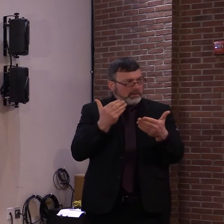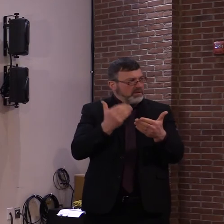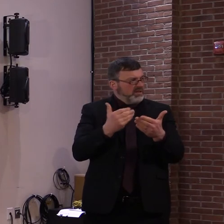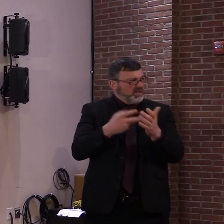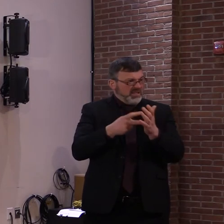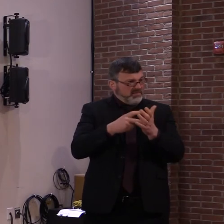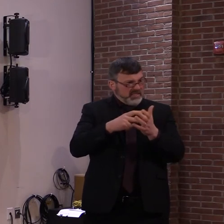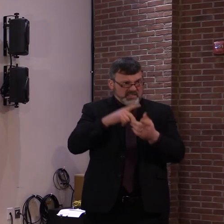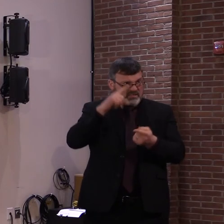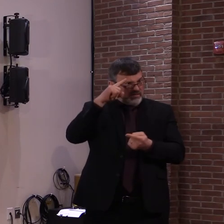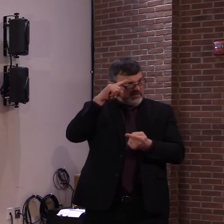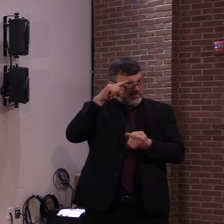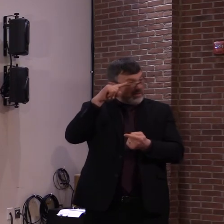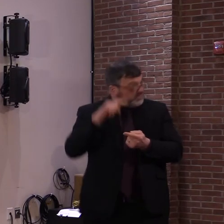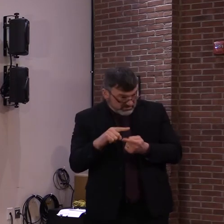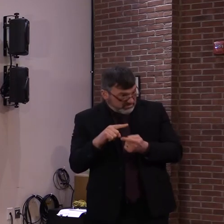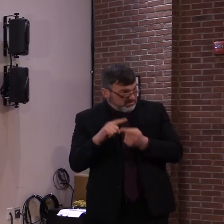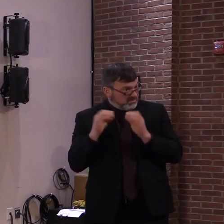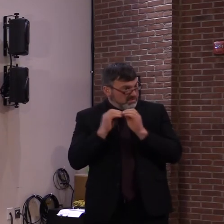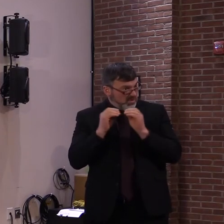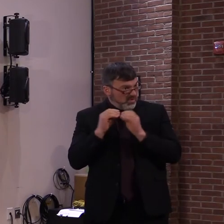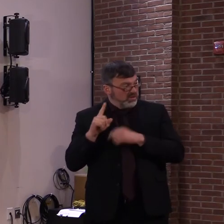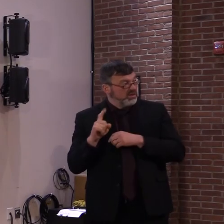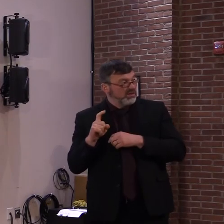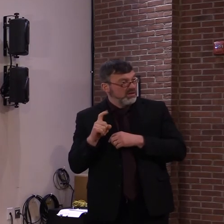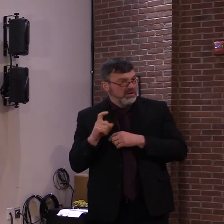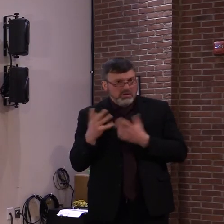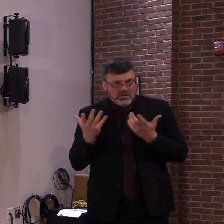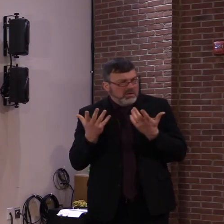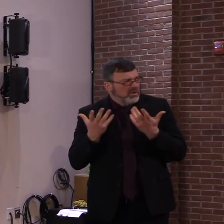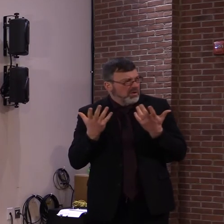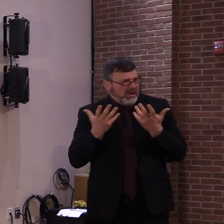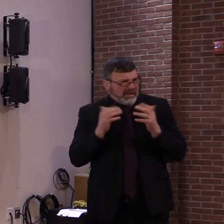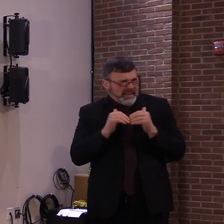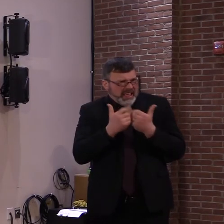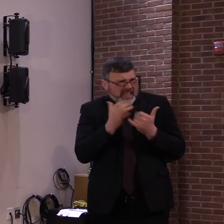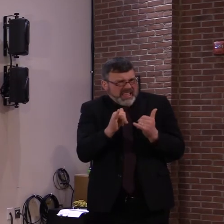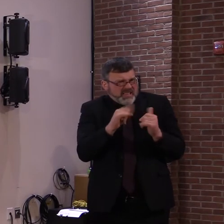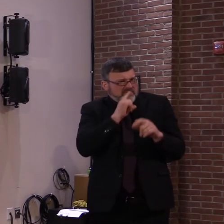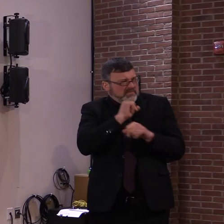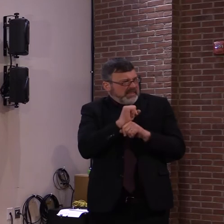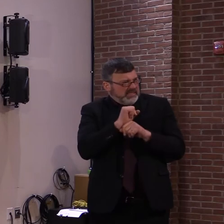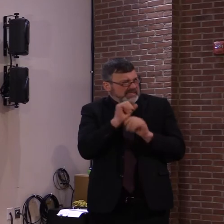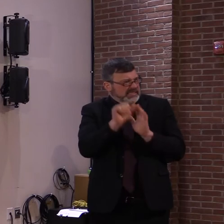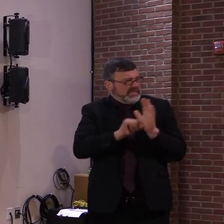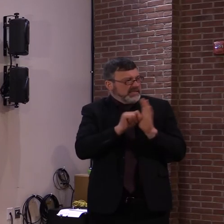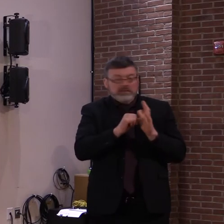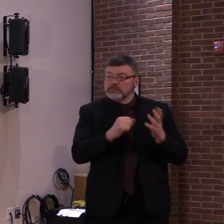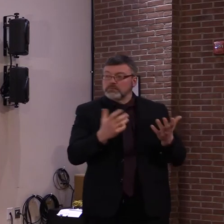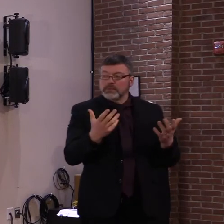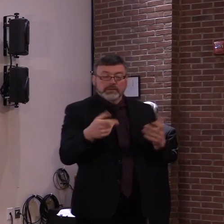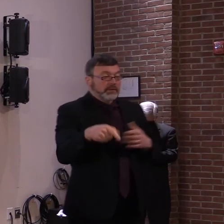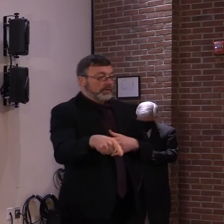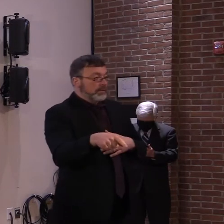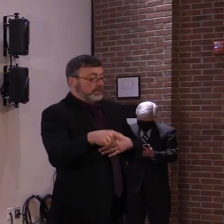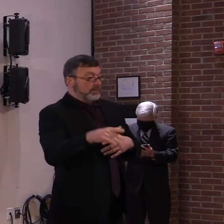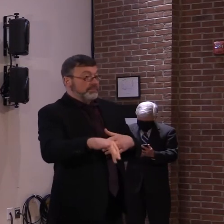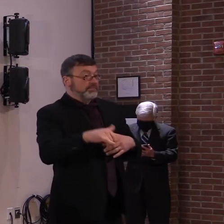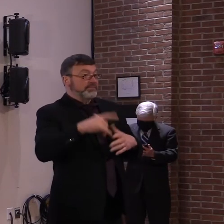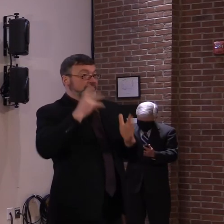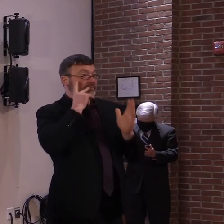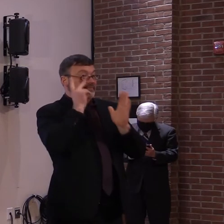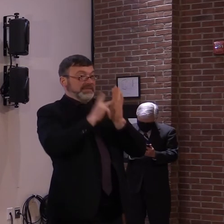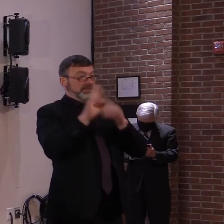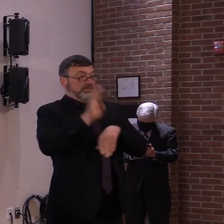Well, that really would be up to the, to the VPA, but we really are trying not to, to put a